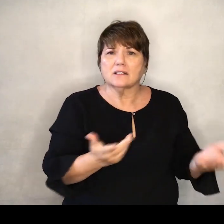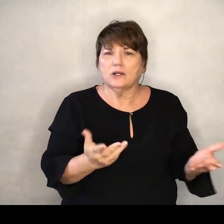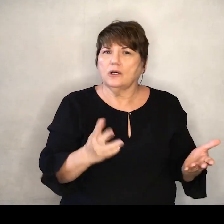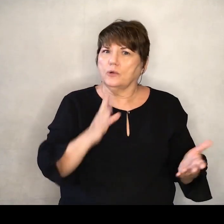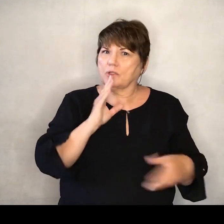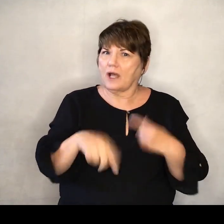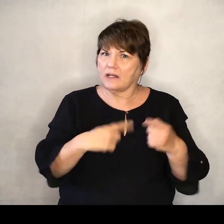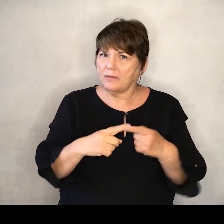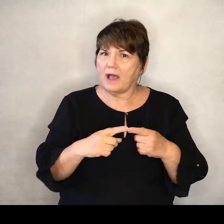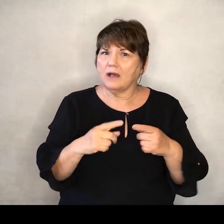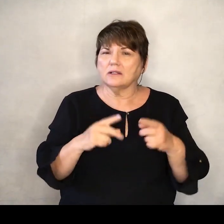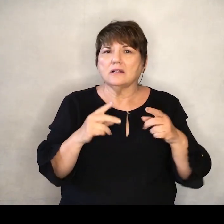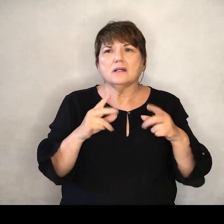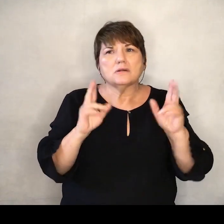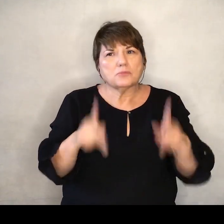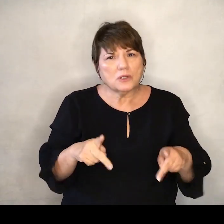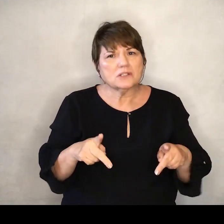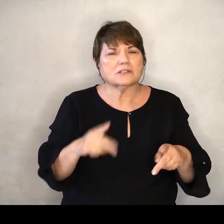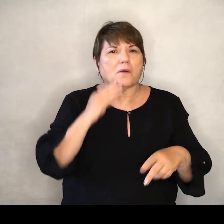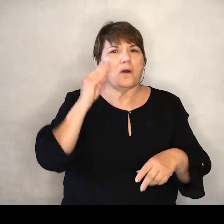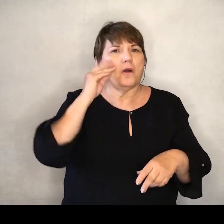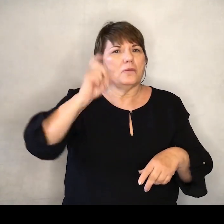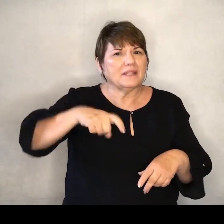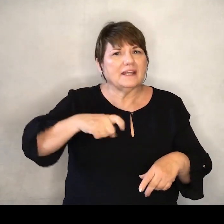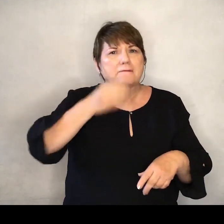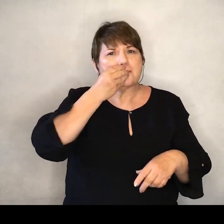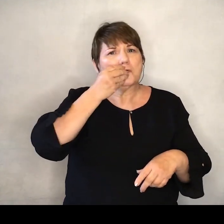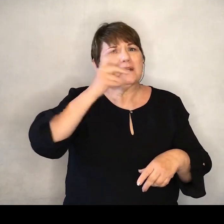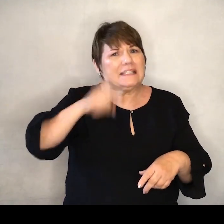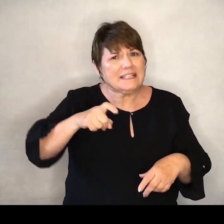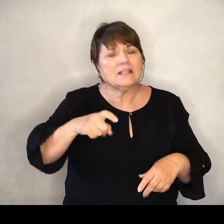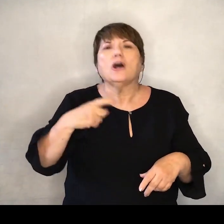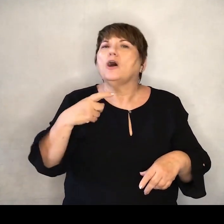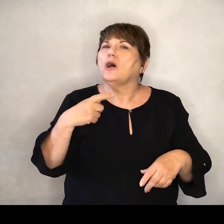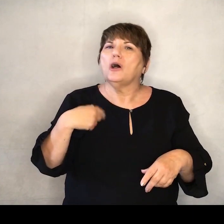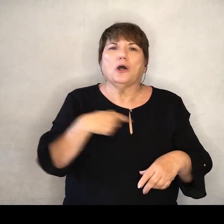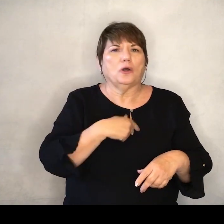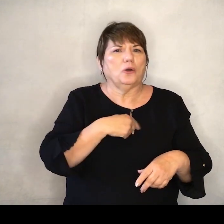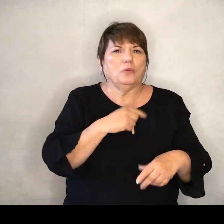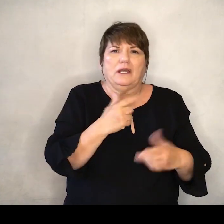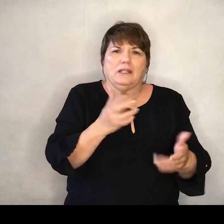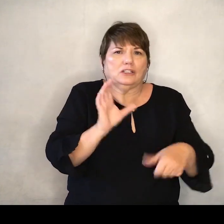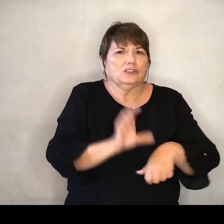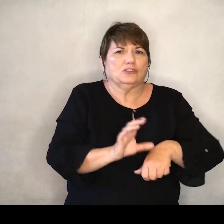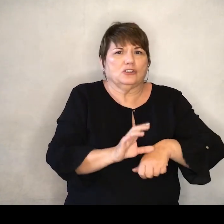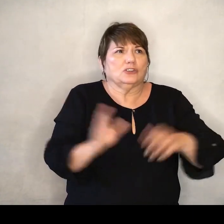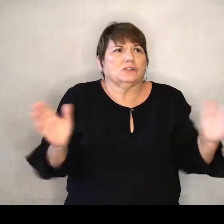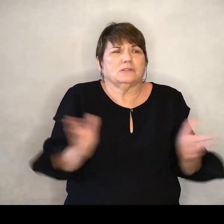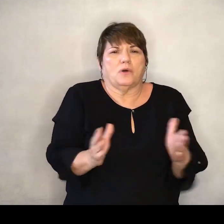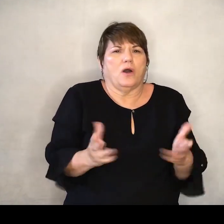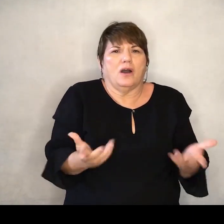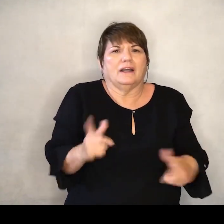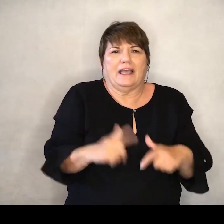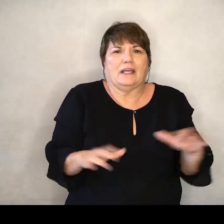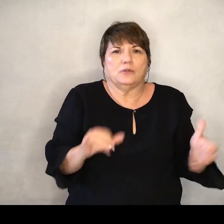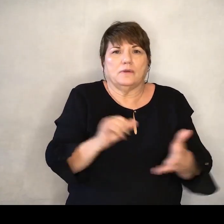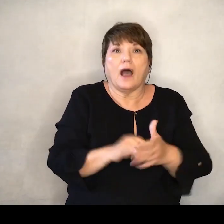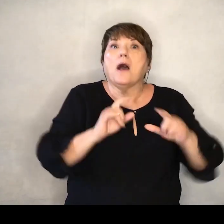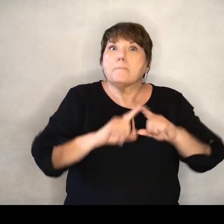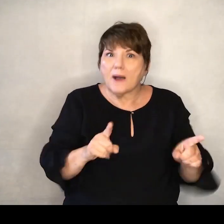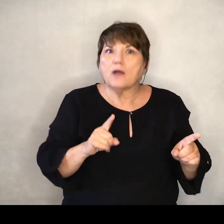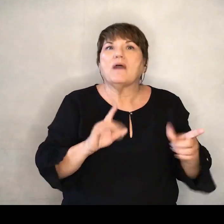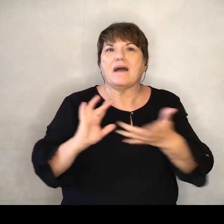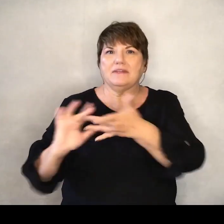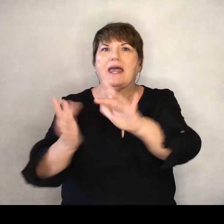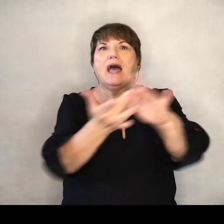someone's housing needs Their food needs All those kinds of things We're just not equipped as a church As small as we are To be able to do all those things But we have a great